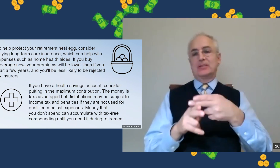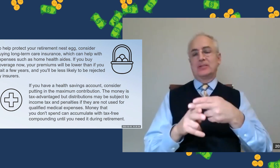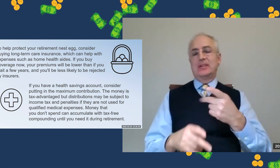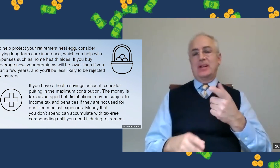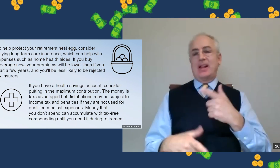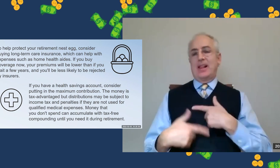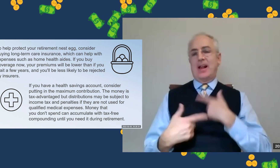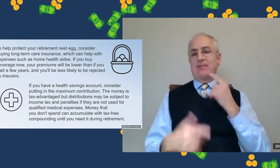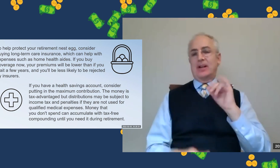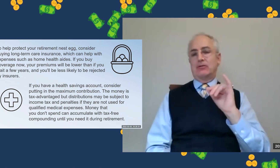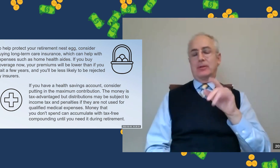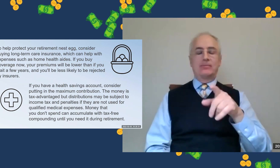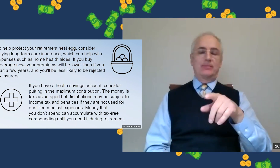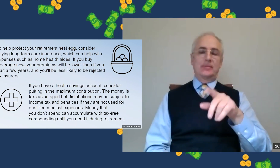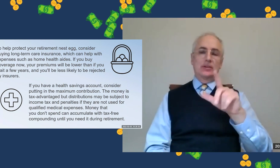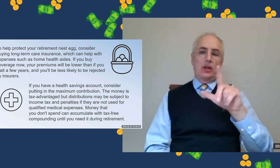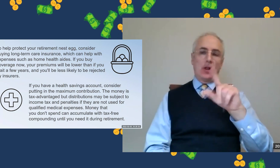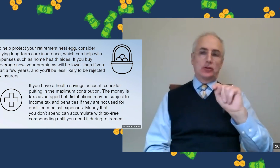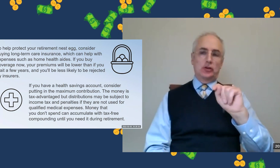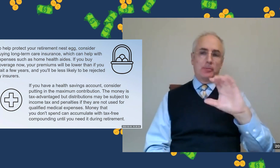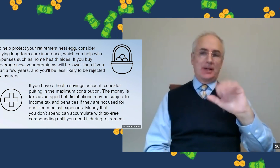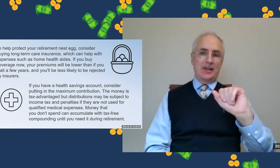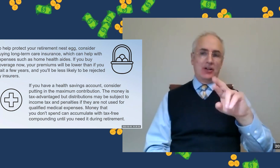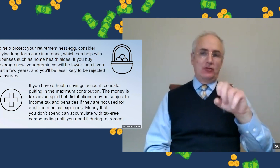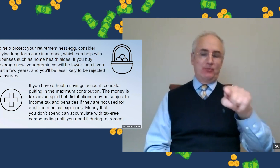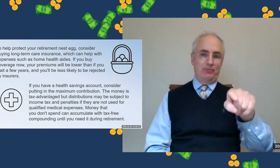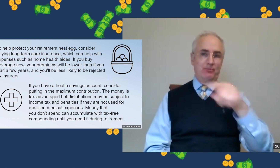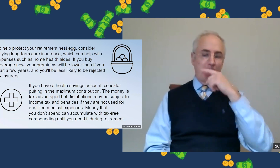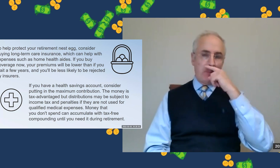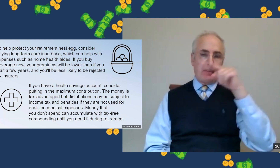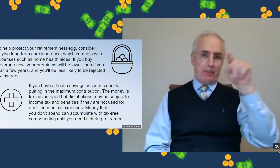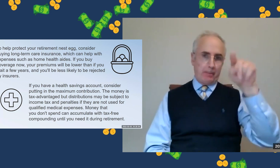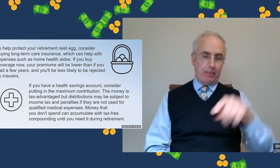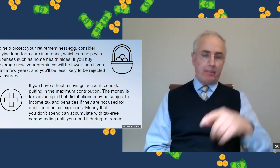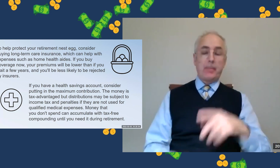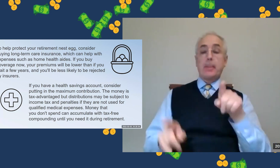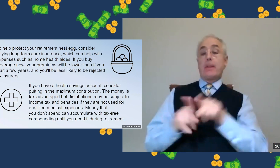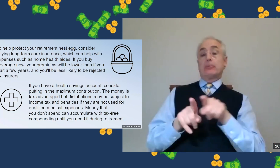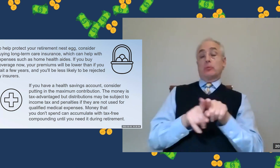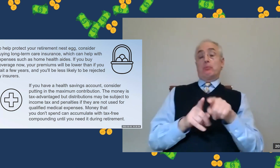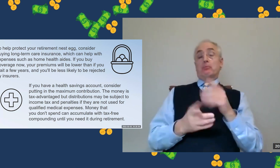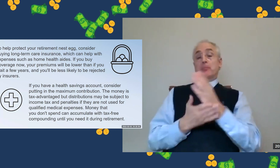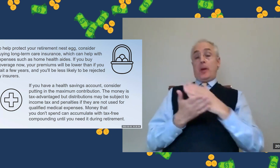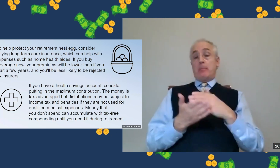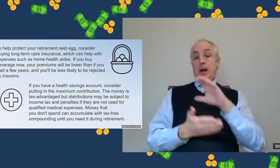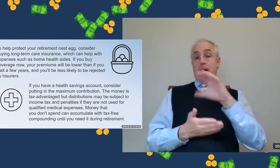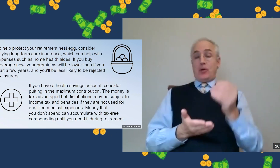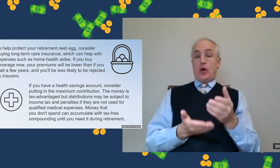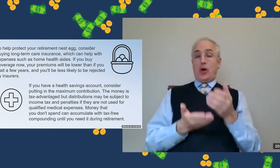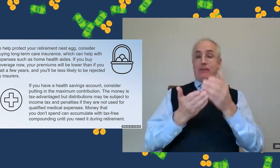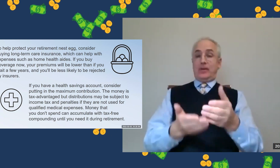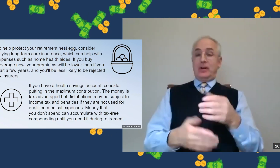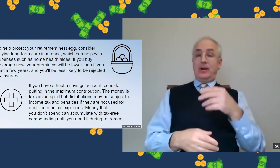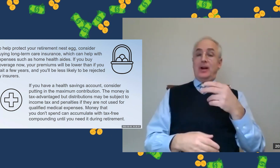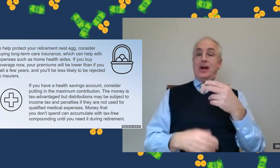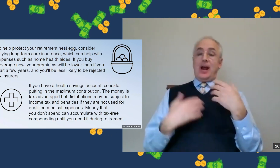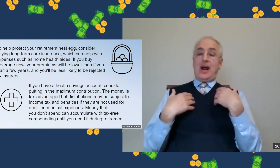This I mentioned previously about long-term care insurance. So that's the top part of this slide. Some